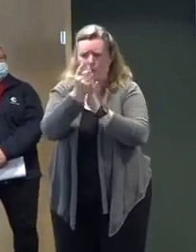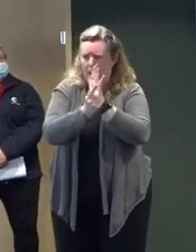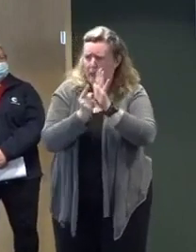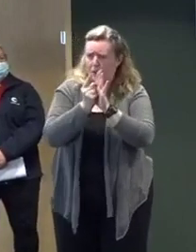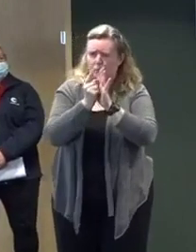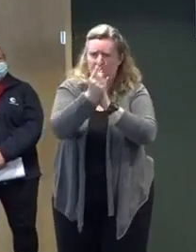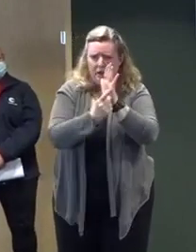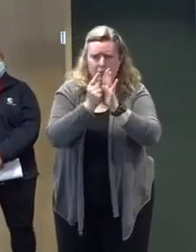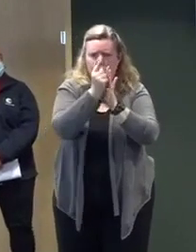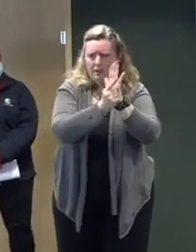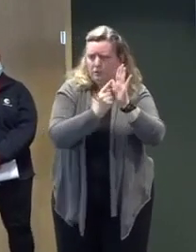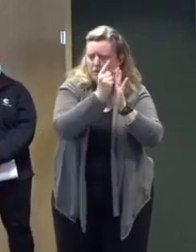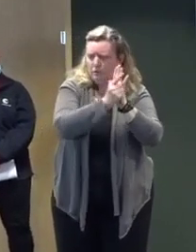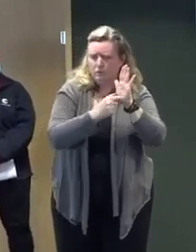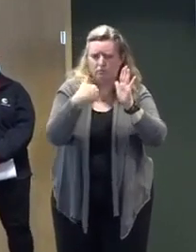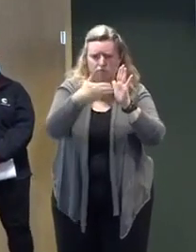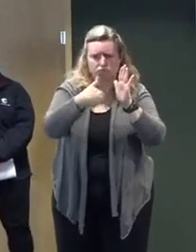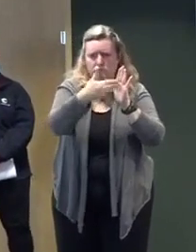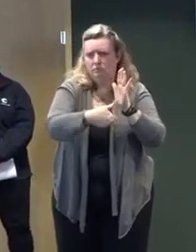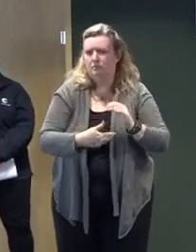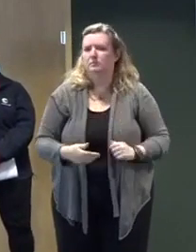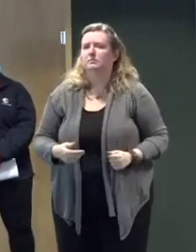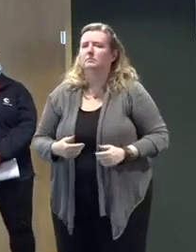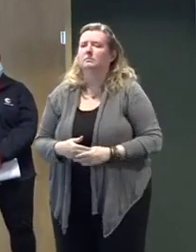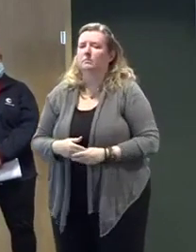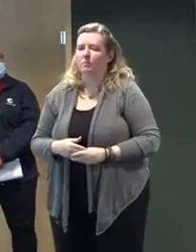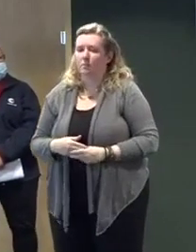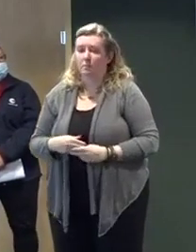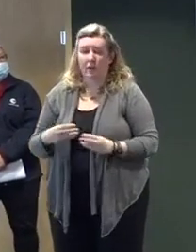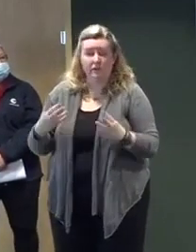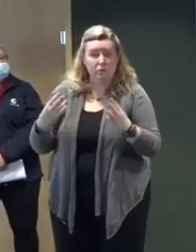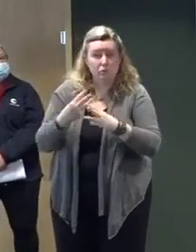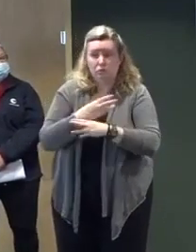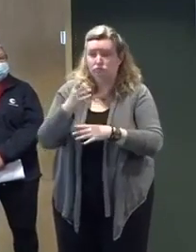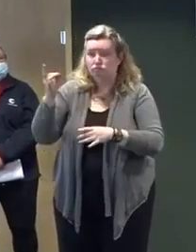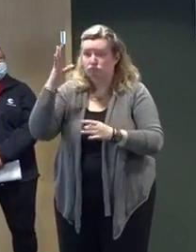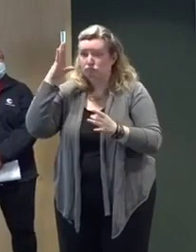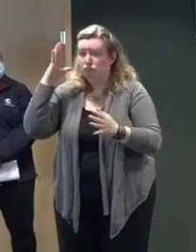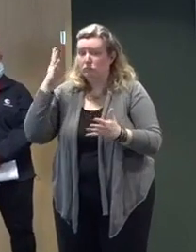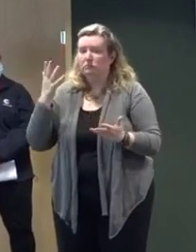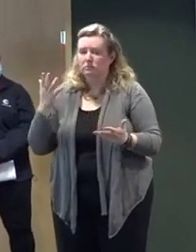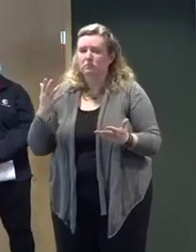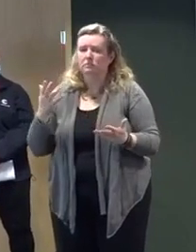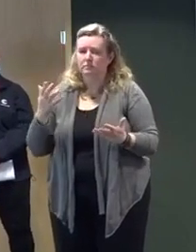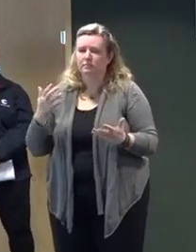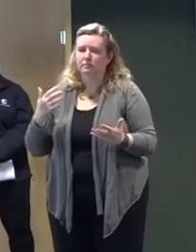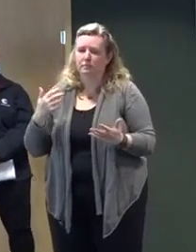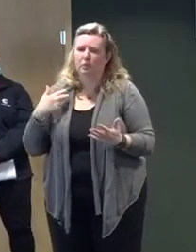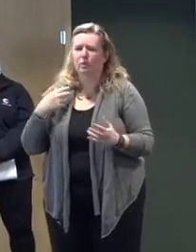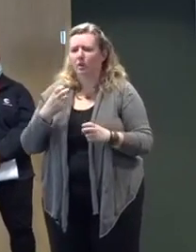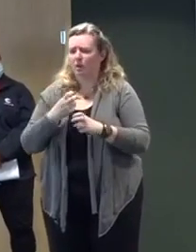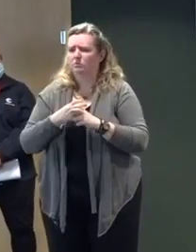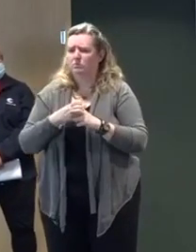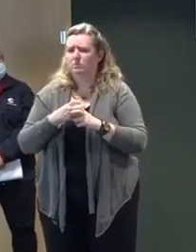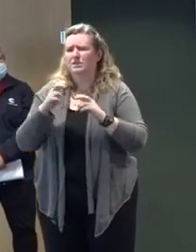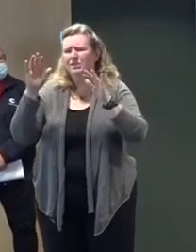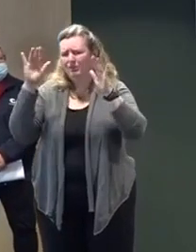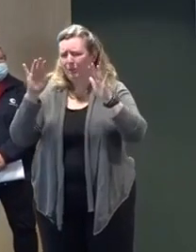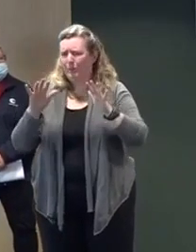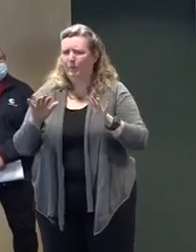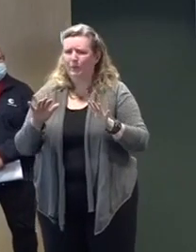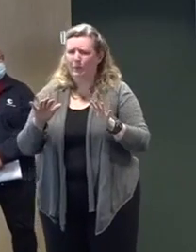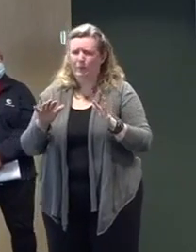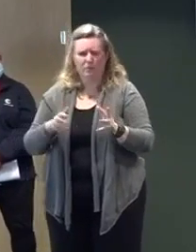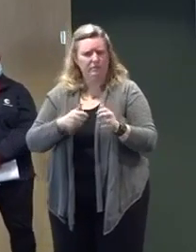that this may rise to a federal declaration, which is tough with snowstorms, but it doesn't mean that we don't track all that information